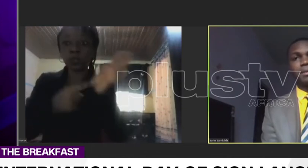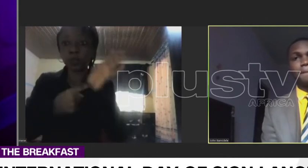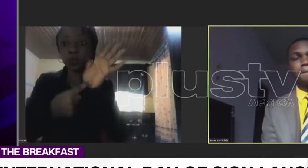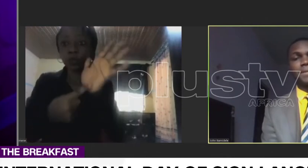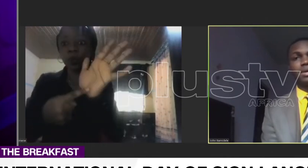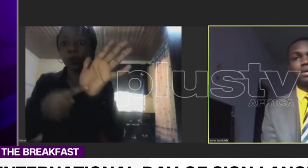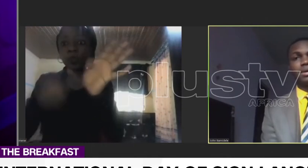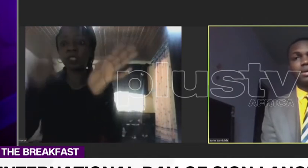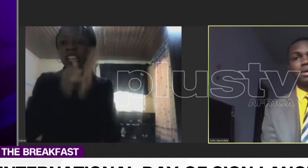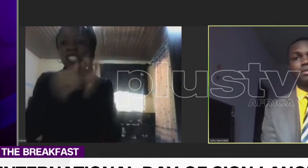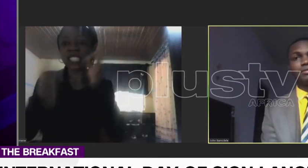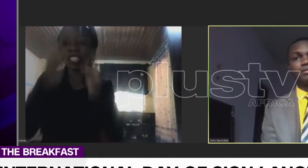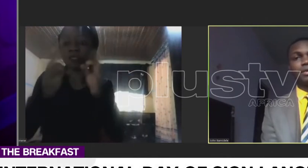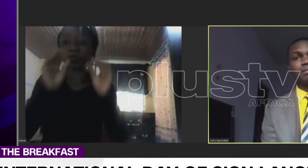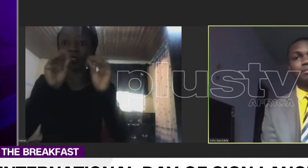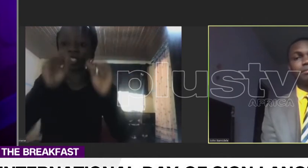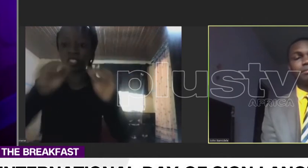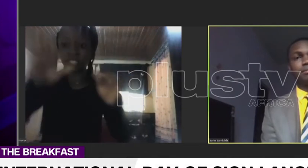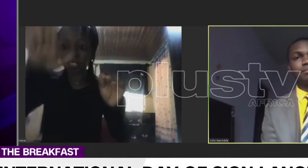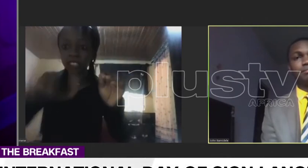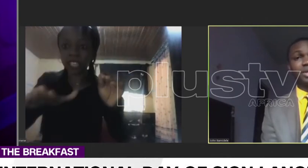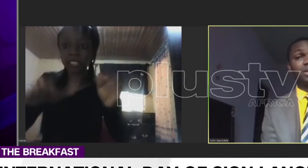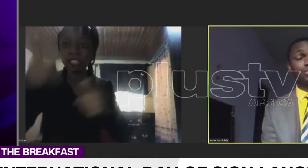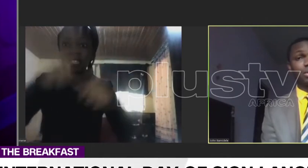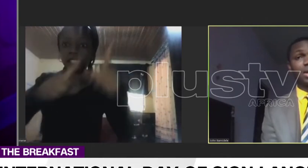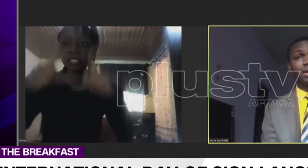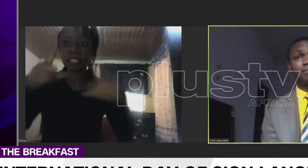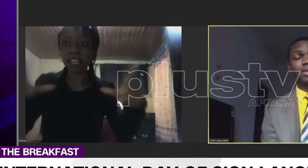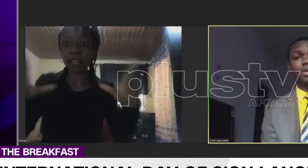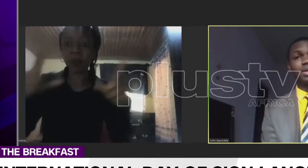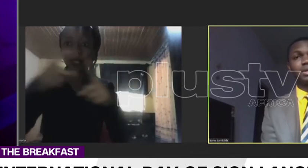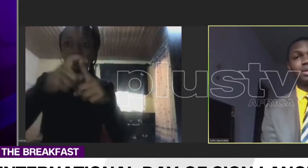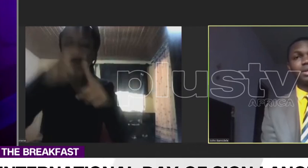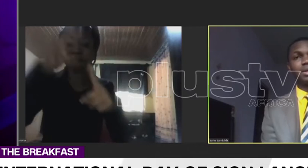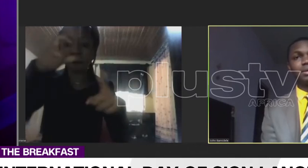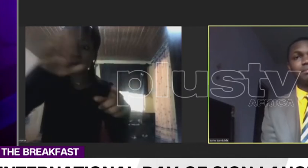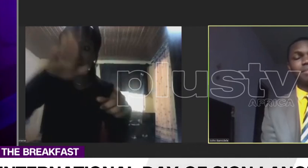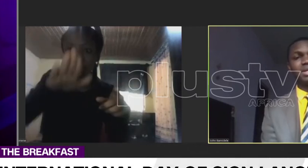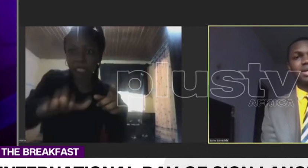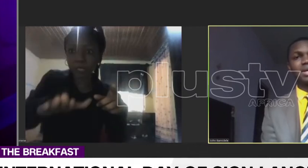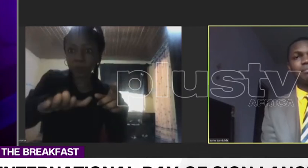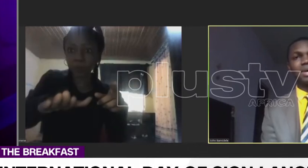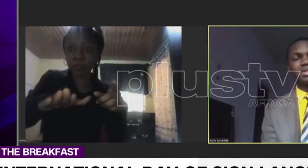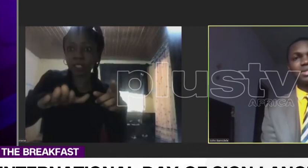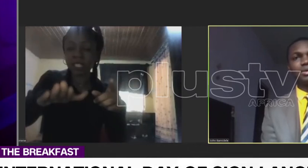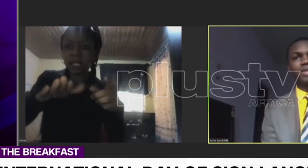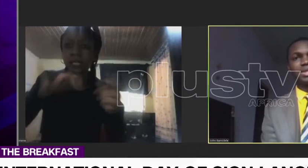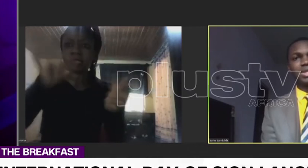being a toddler, the mental capacity of that child